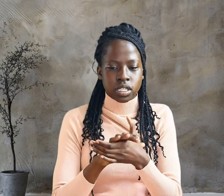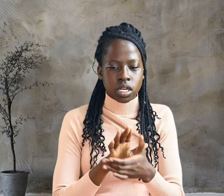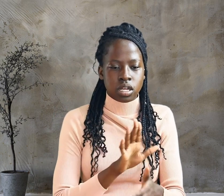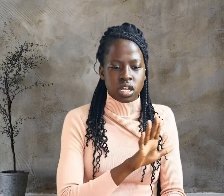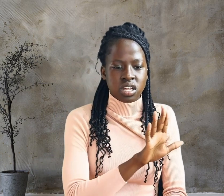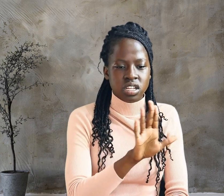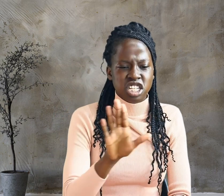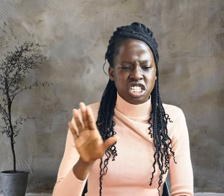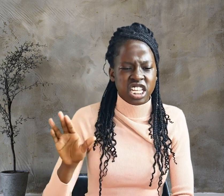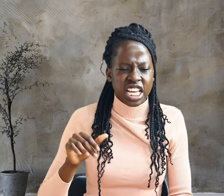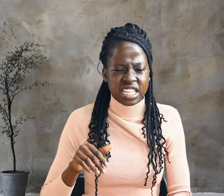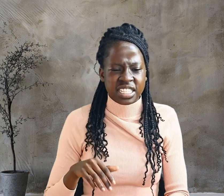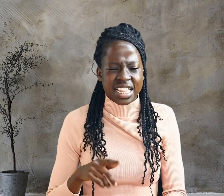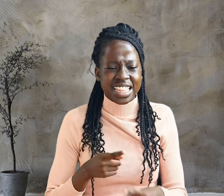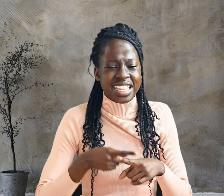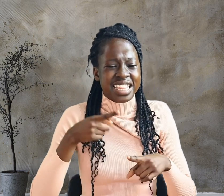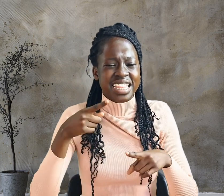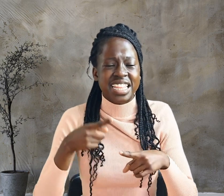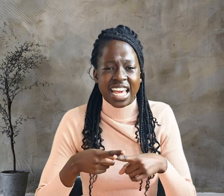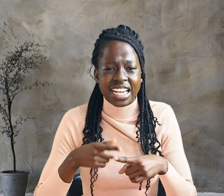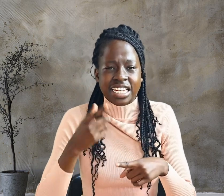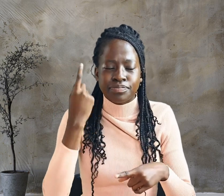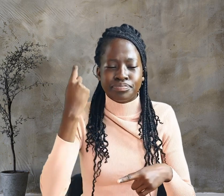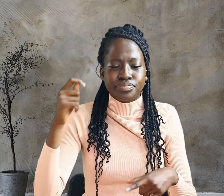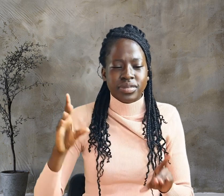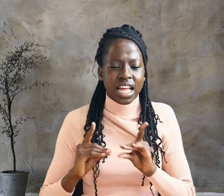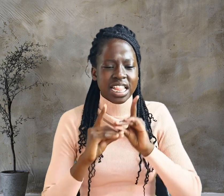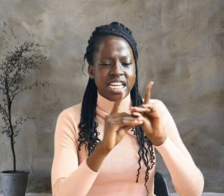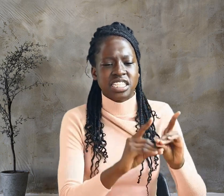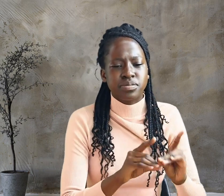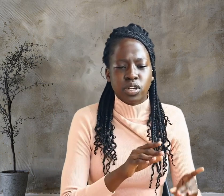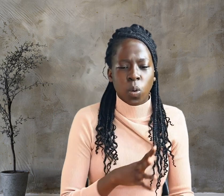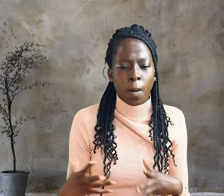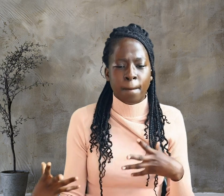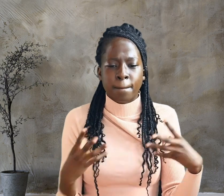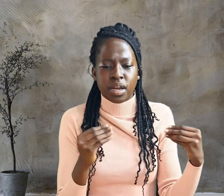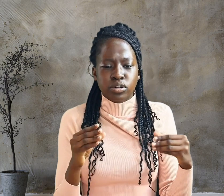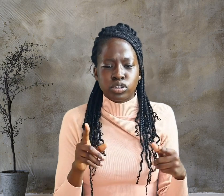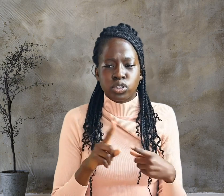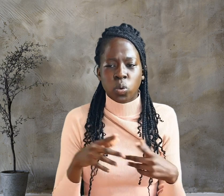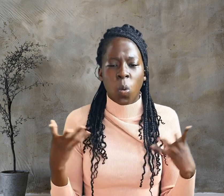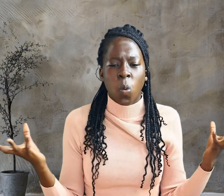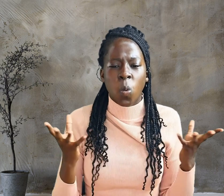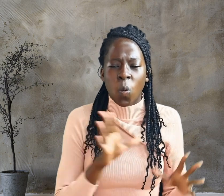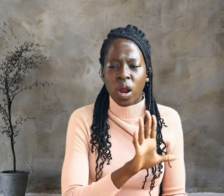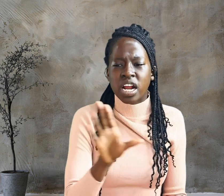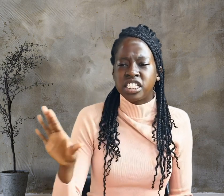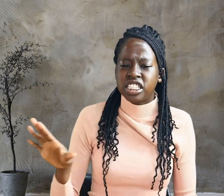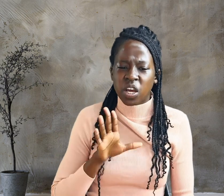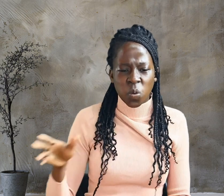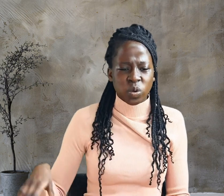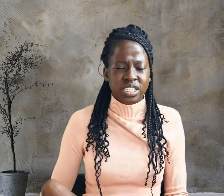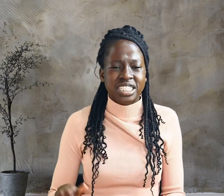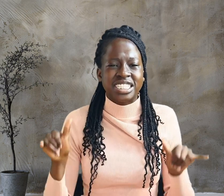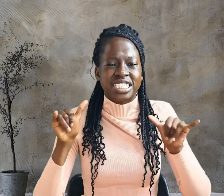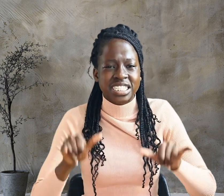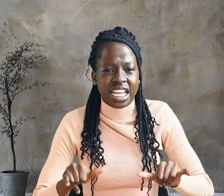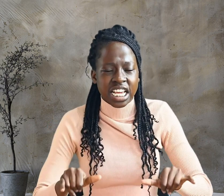Then the disciples went back to where they were staying. Jesus